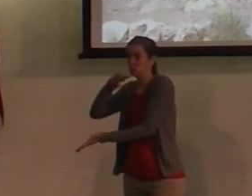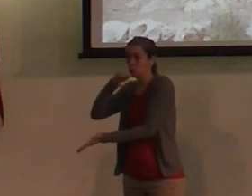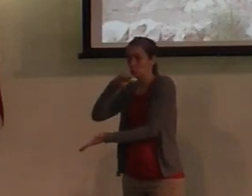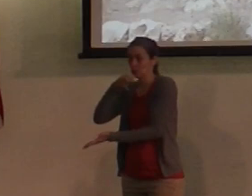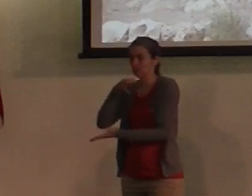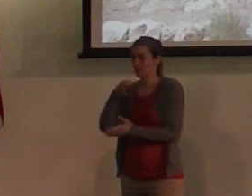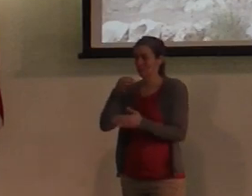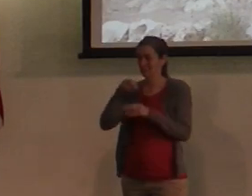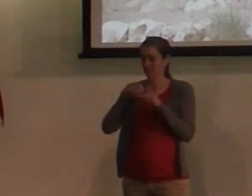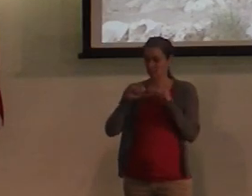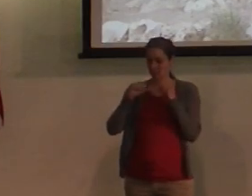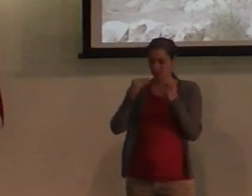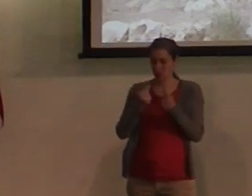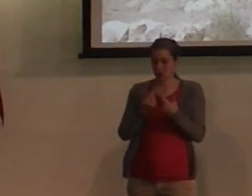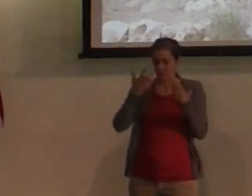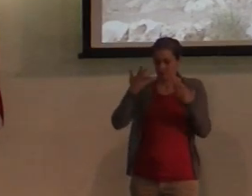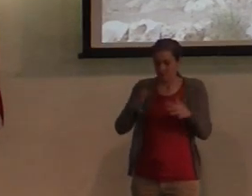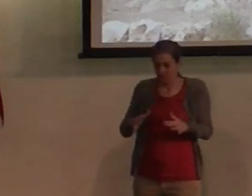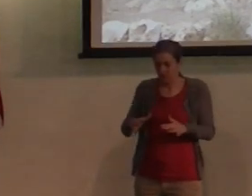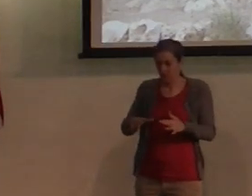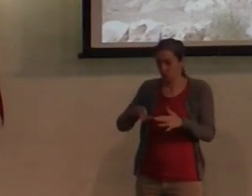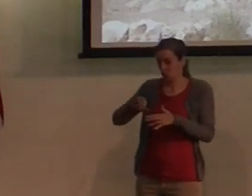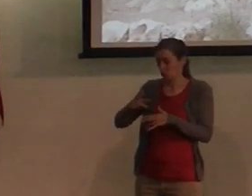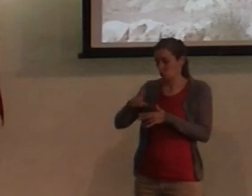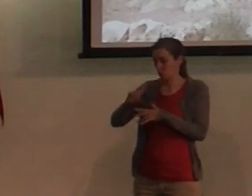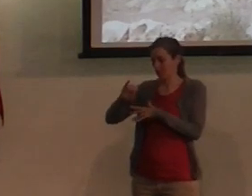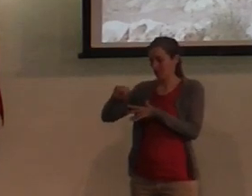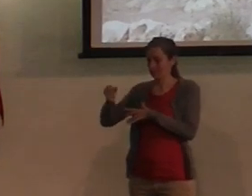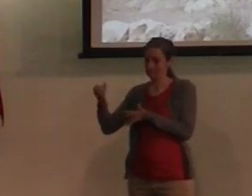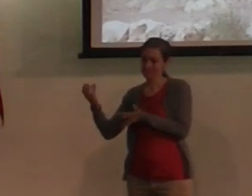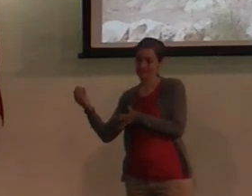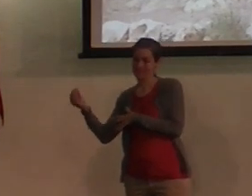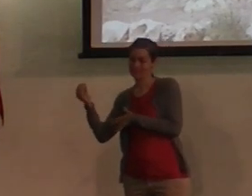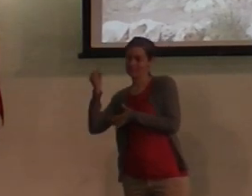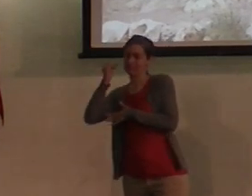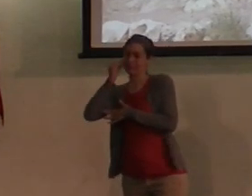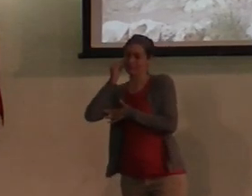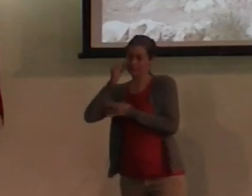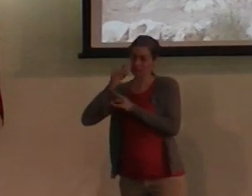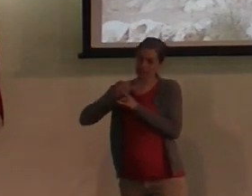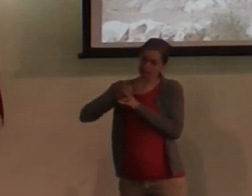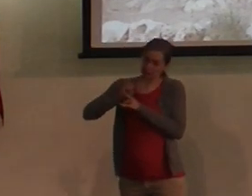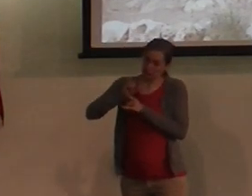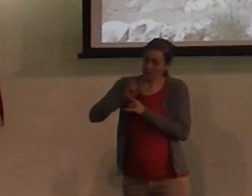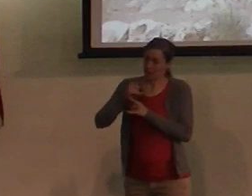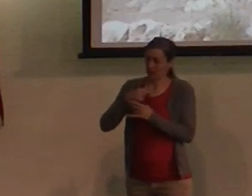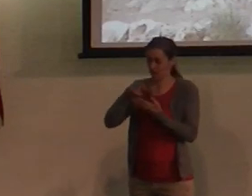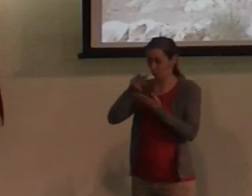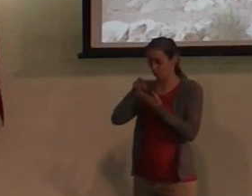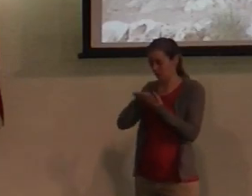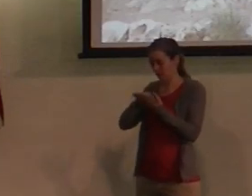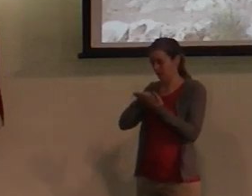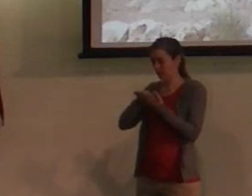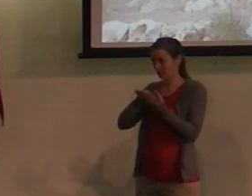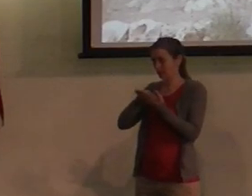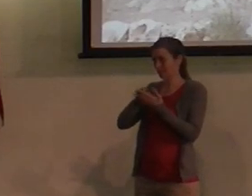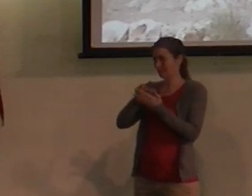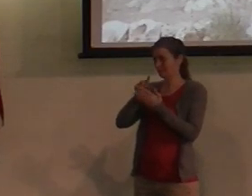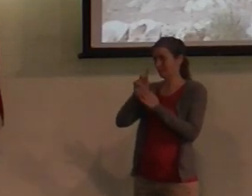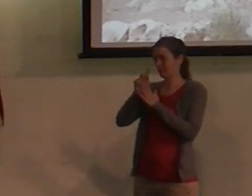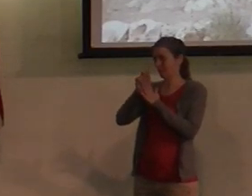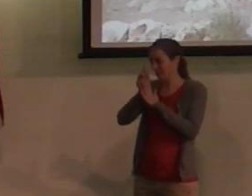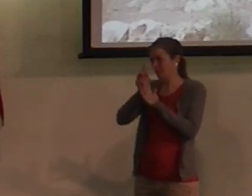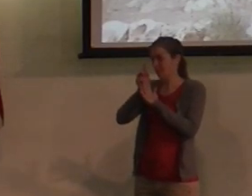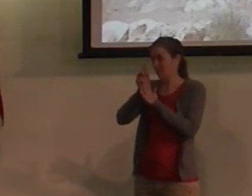garden. Judas comes and kisses him and betrays him. Well, I'm reading that text and it turns noon and because of